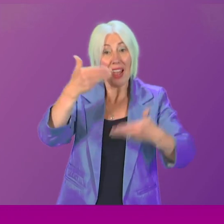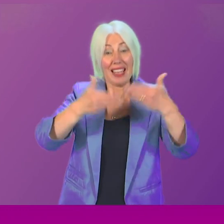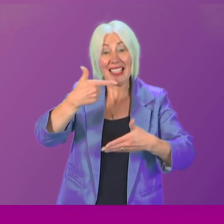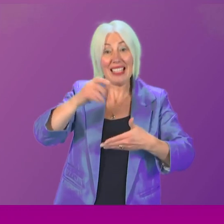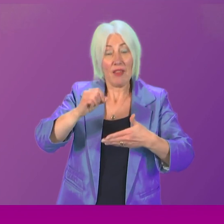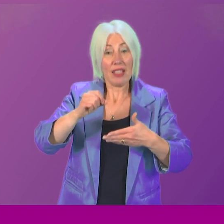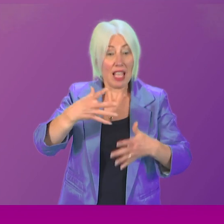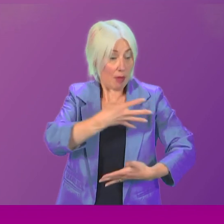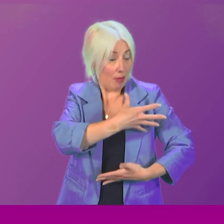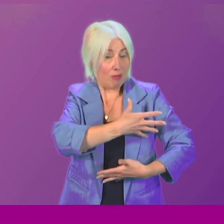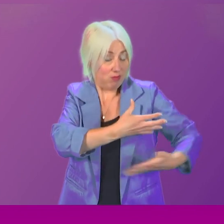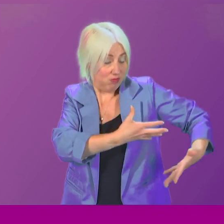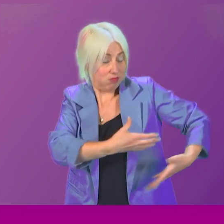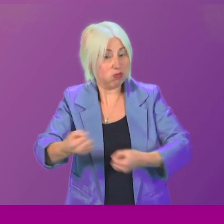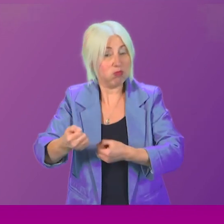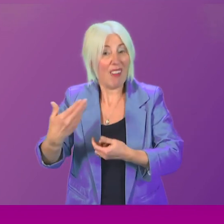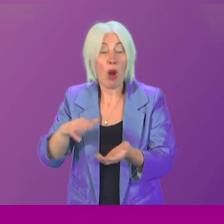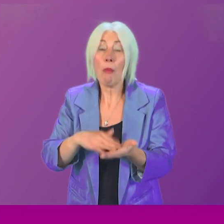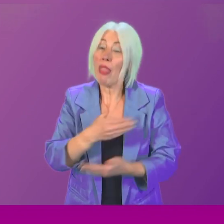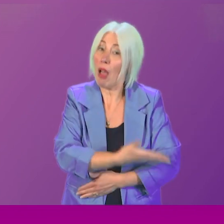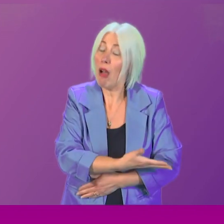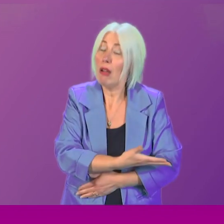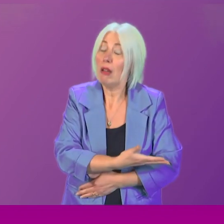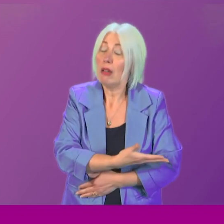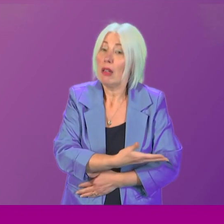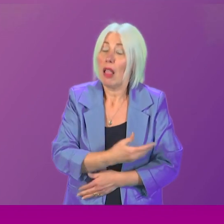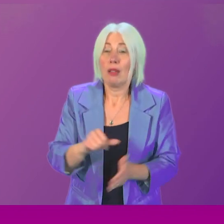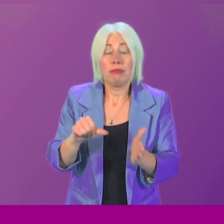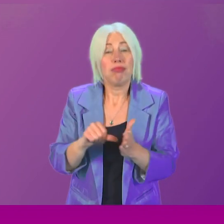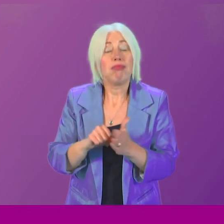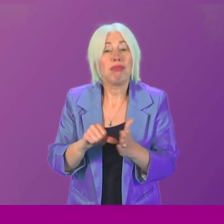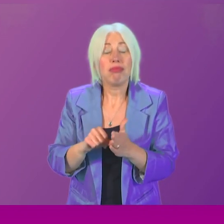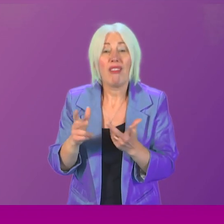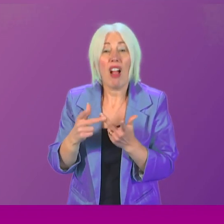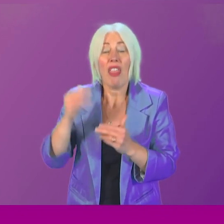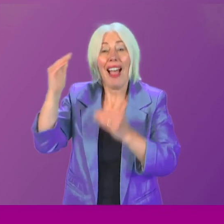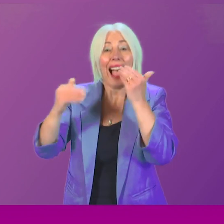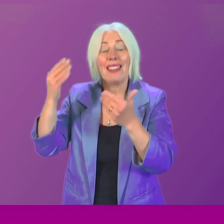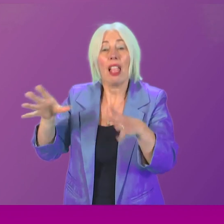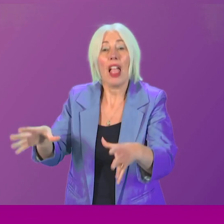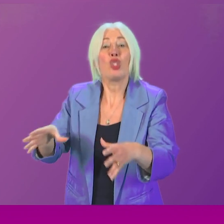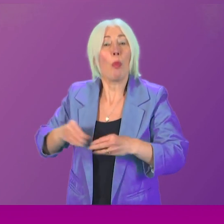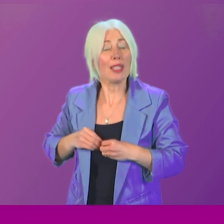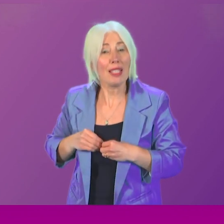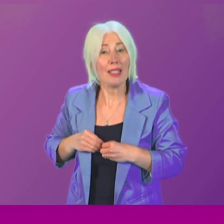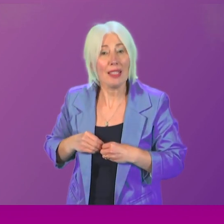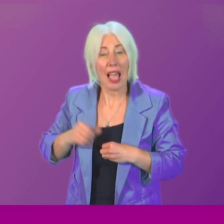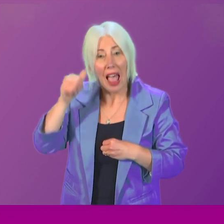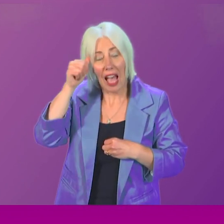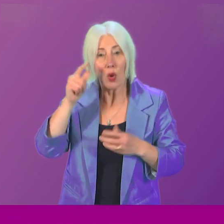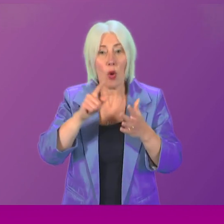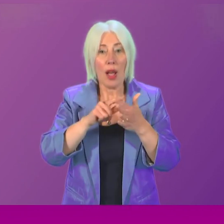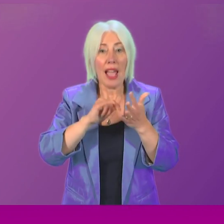from his mother. It is a difficult day for other adult adoptees. I know that Esther